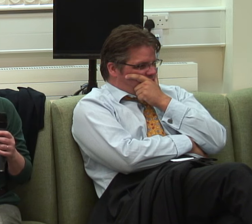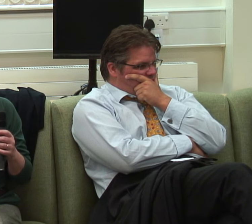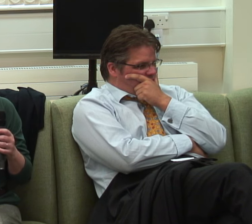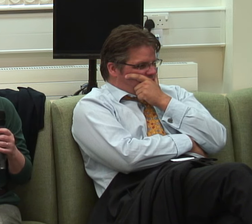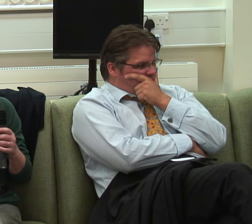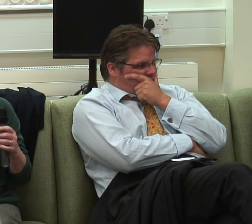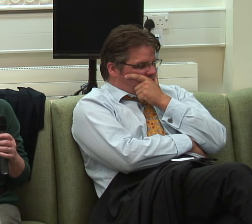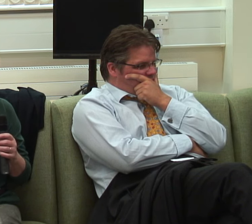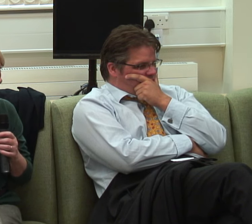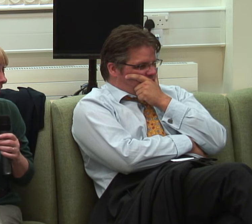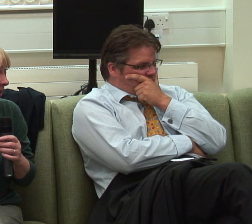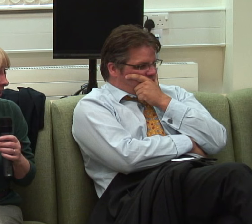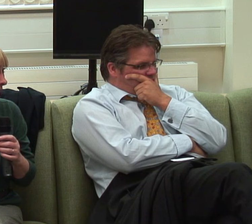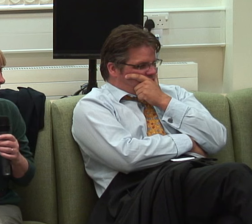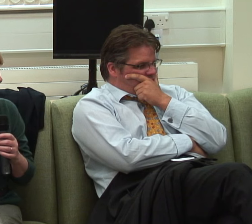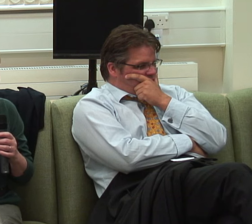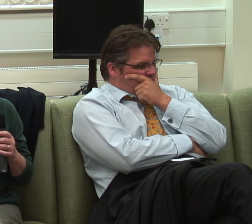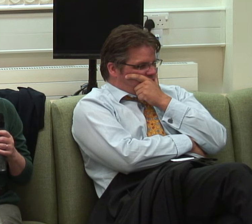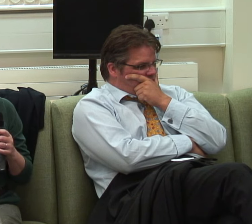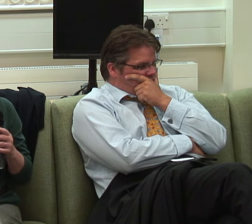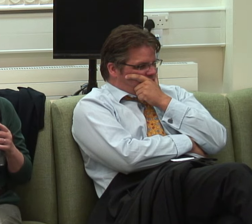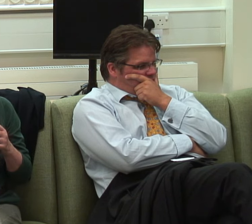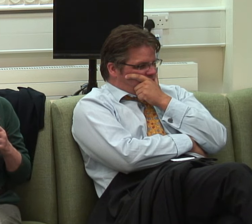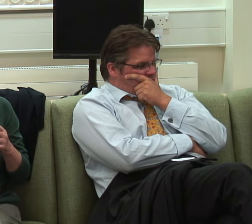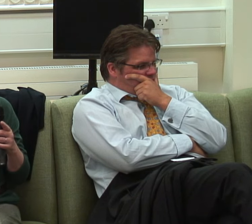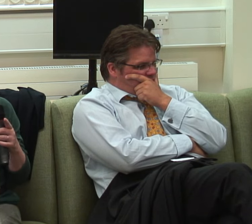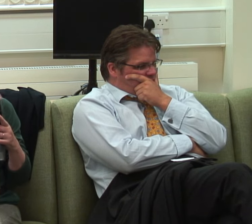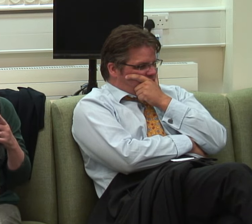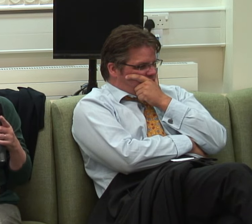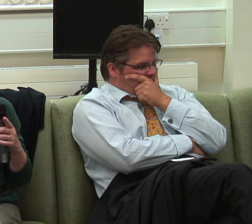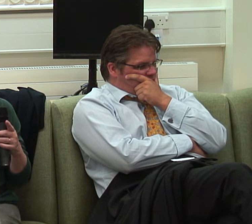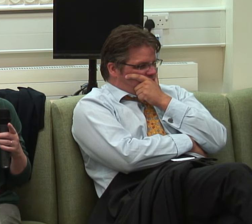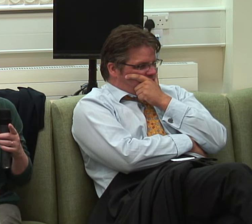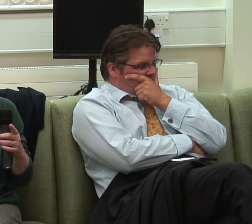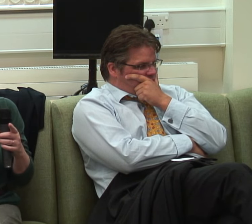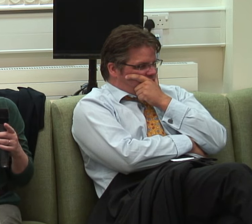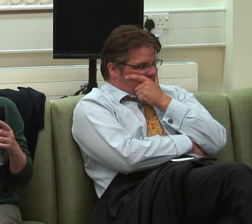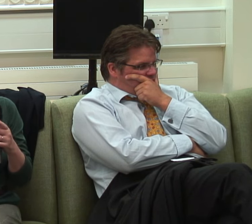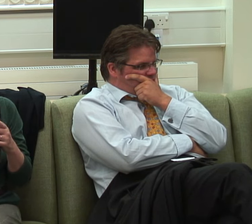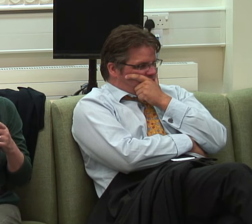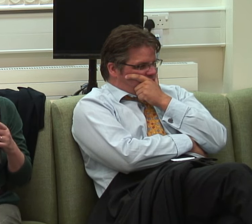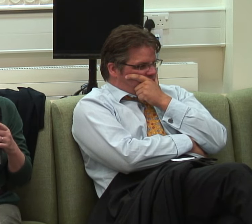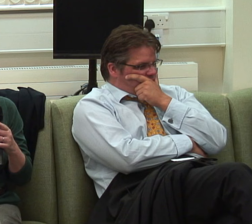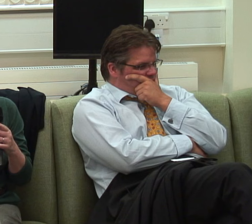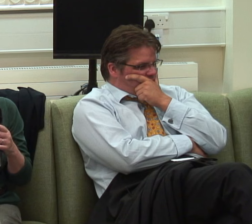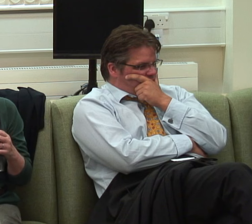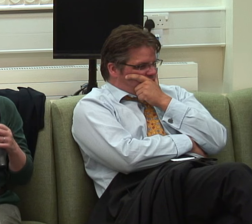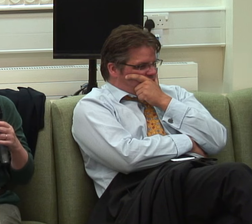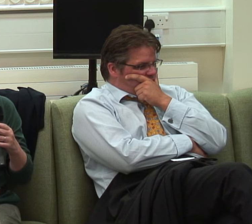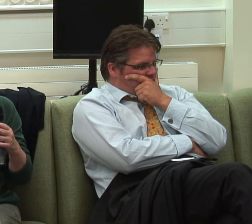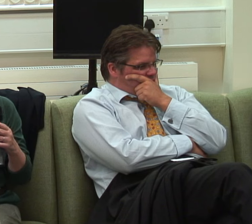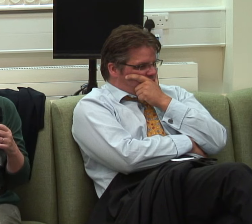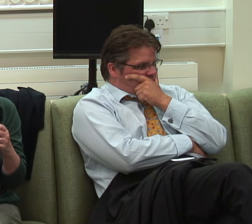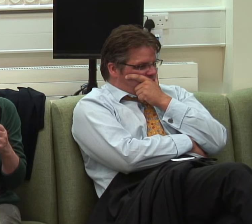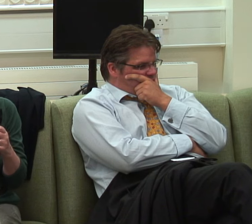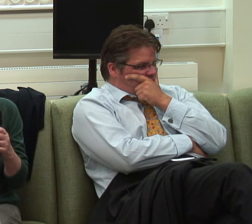maybe will harm themselves and they also have mental illness then we actually can assess